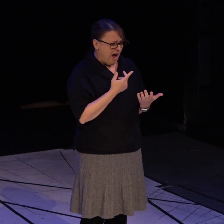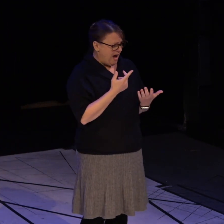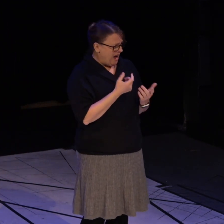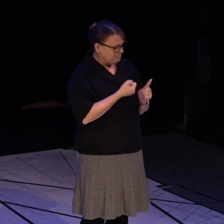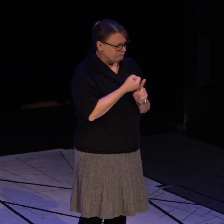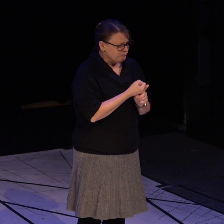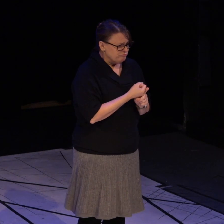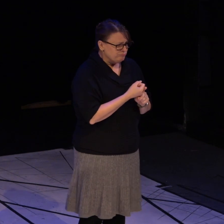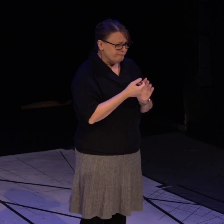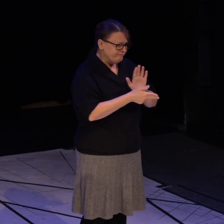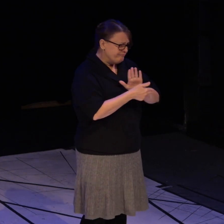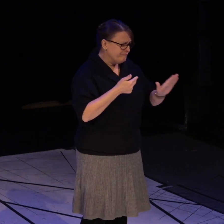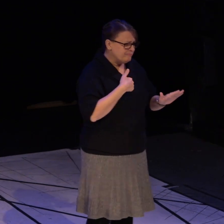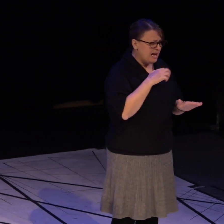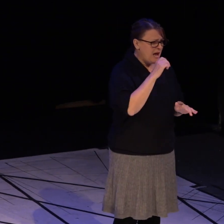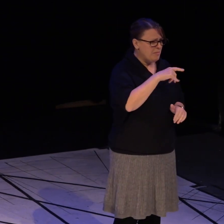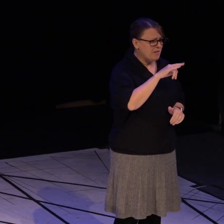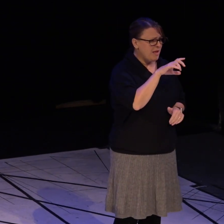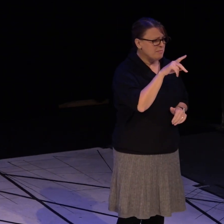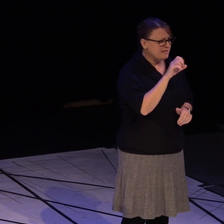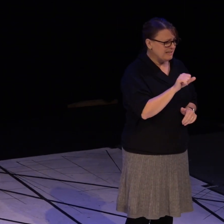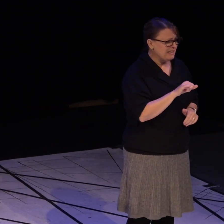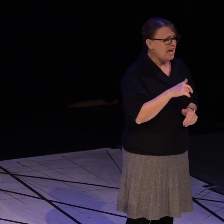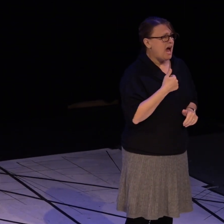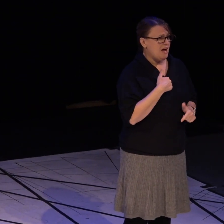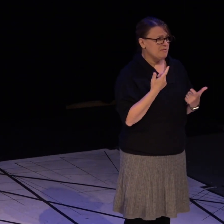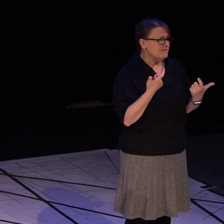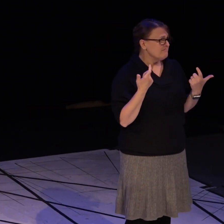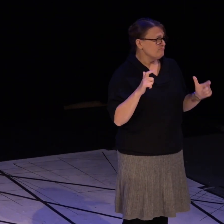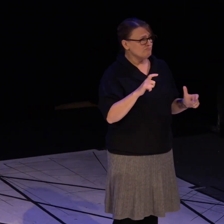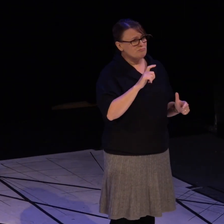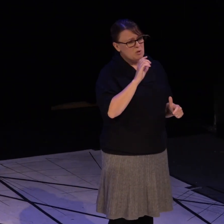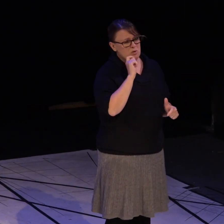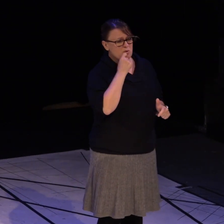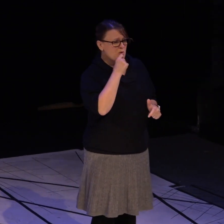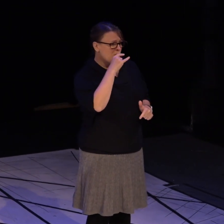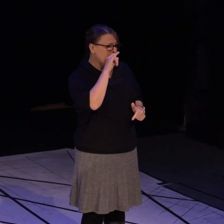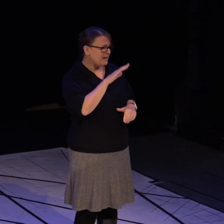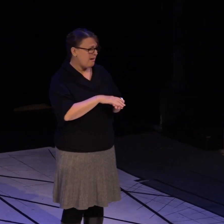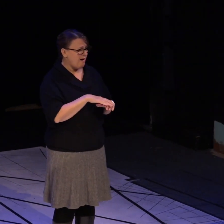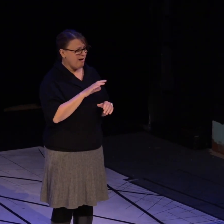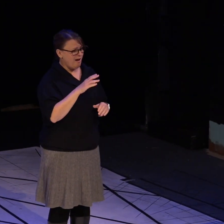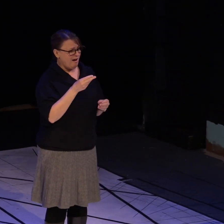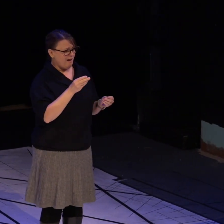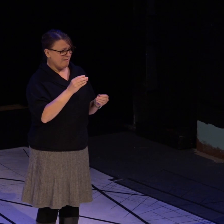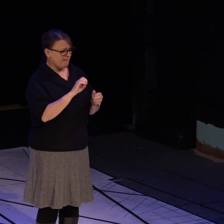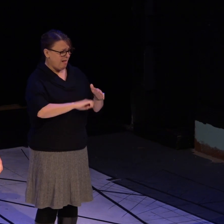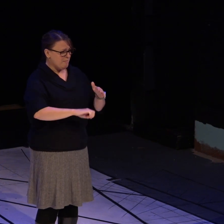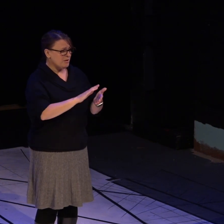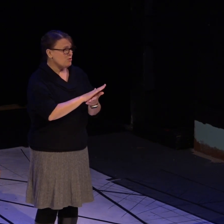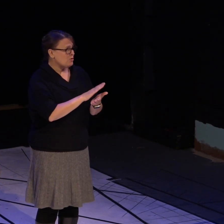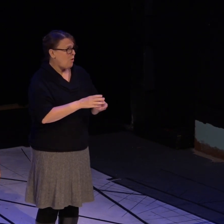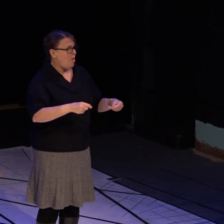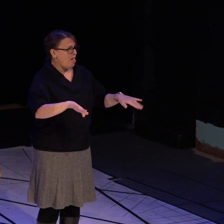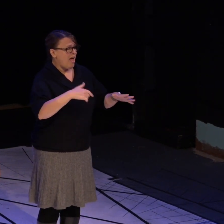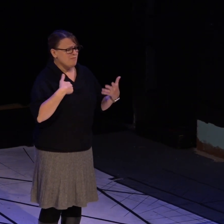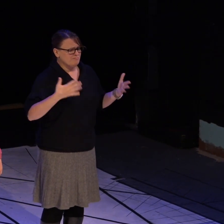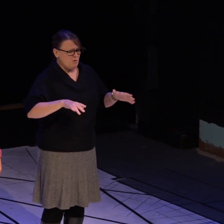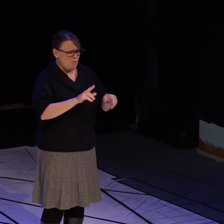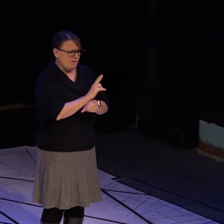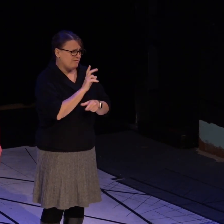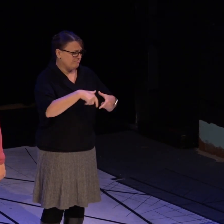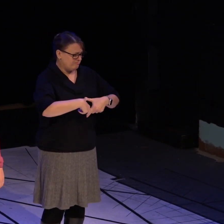shot on the elementary school campus. I was wearing a training bra and deodorant already.